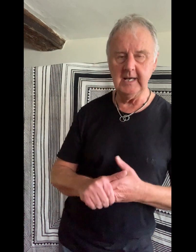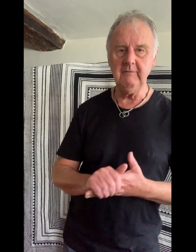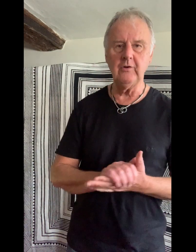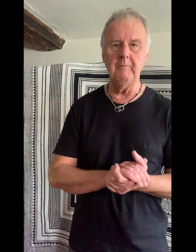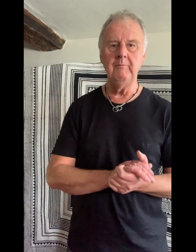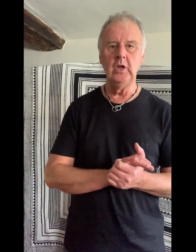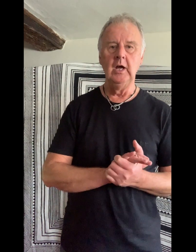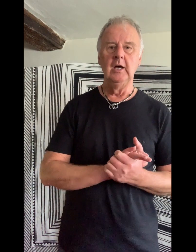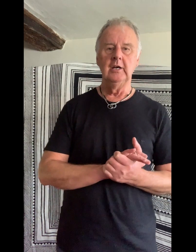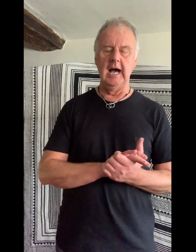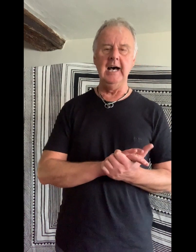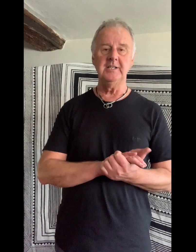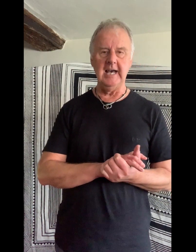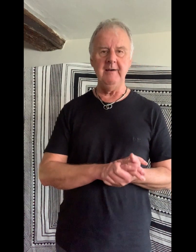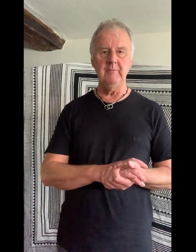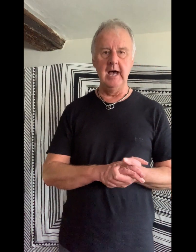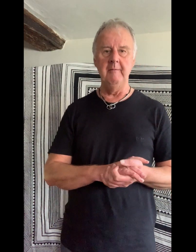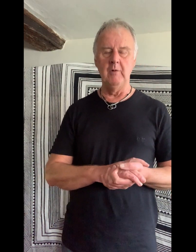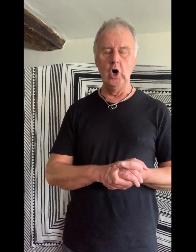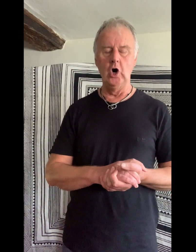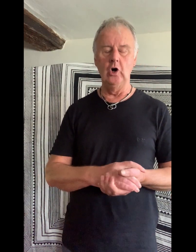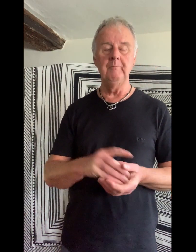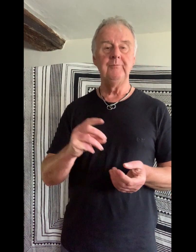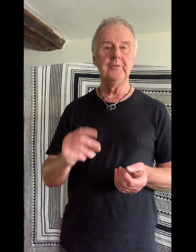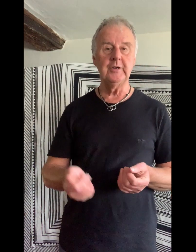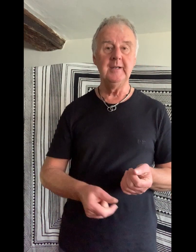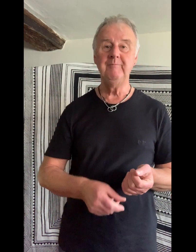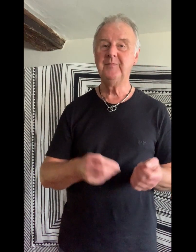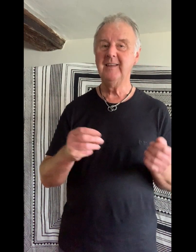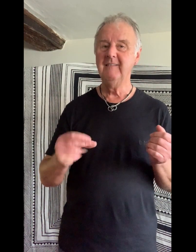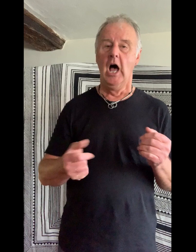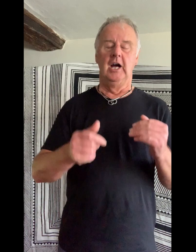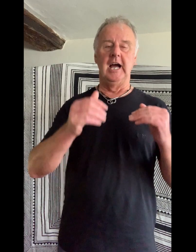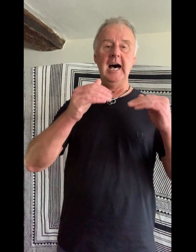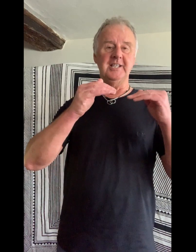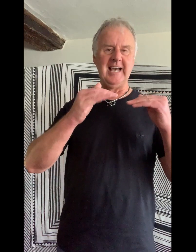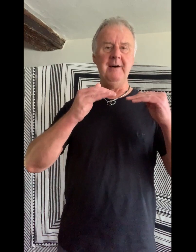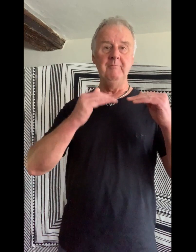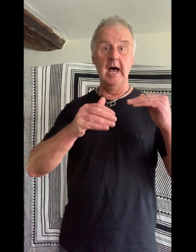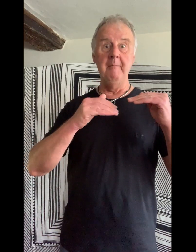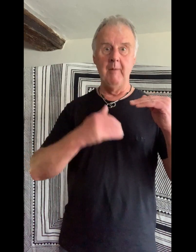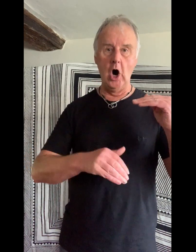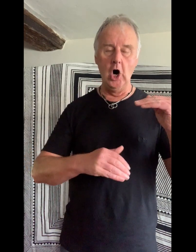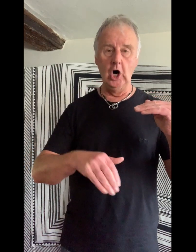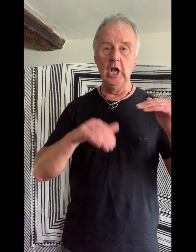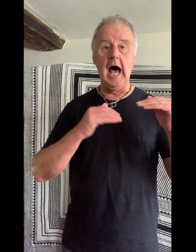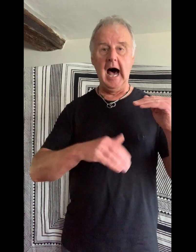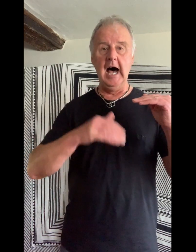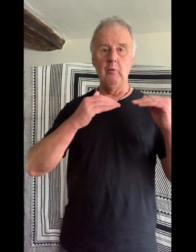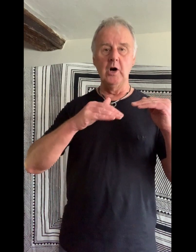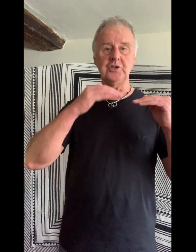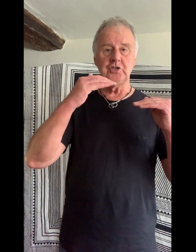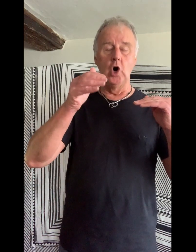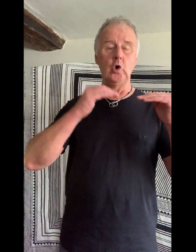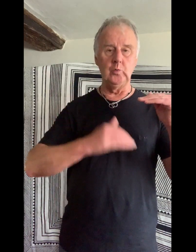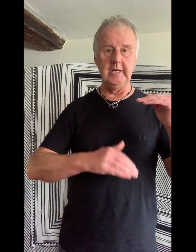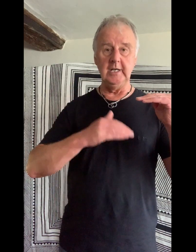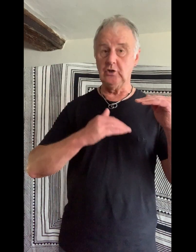then from God damn them all. Three. God damn them all, I was told. We'd